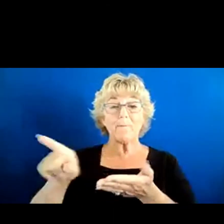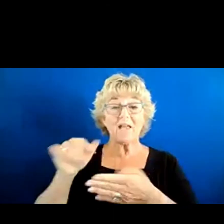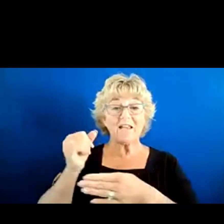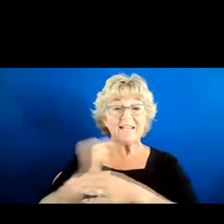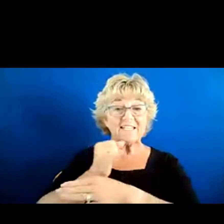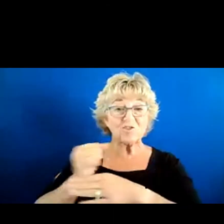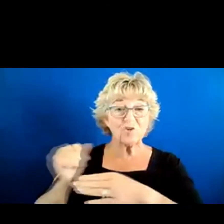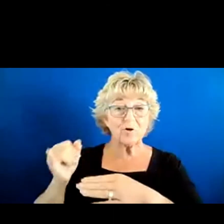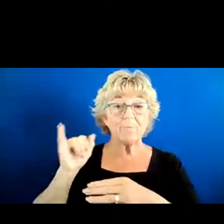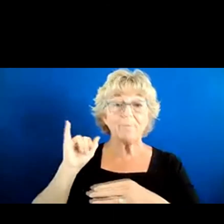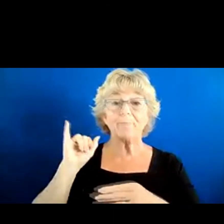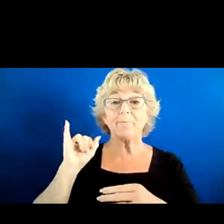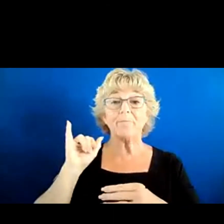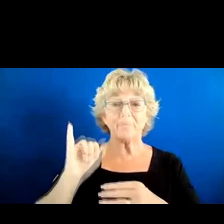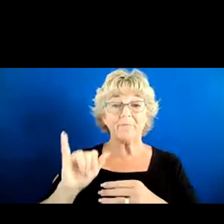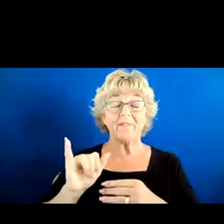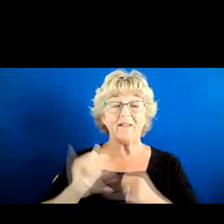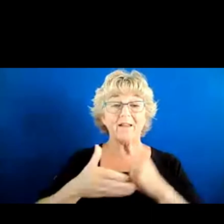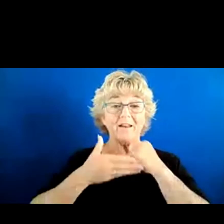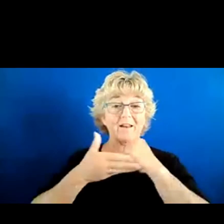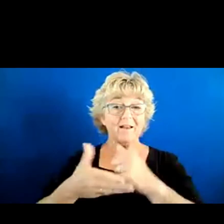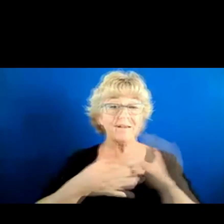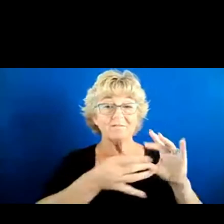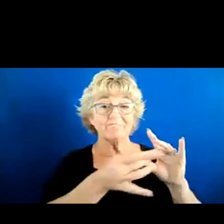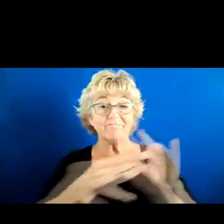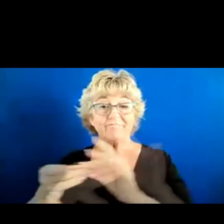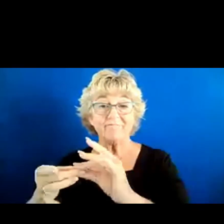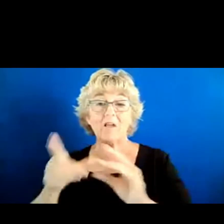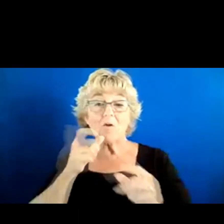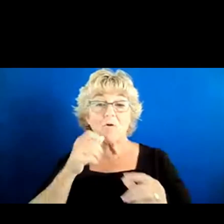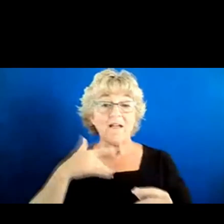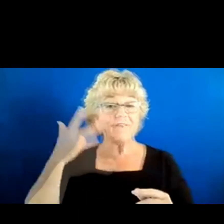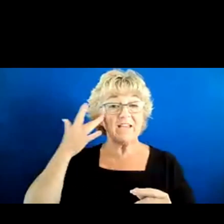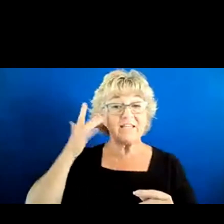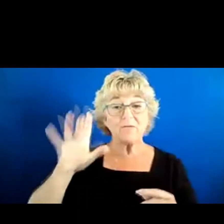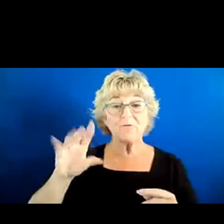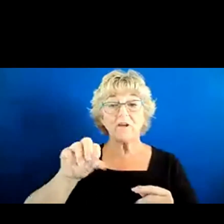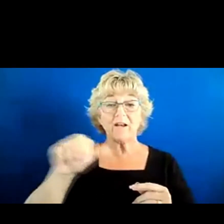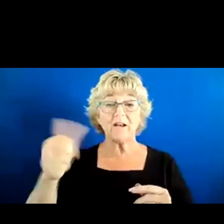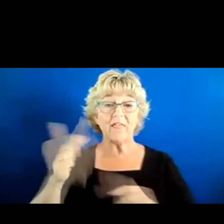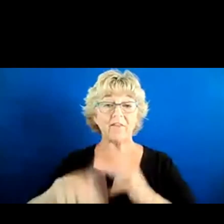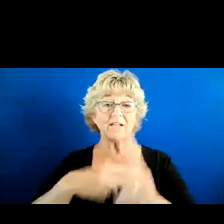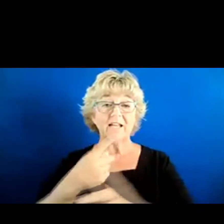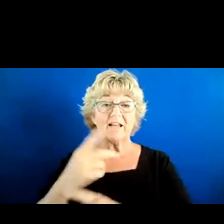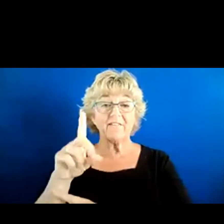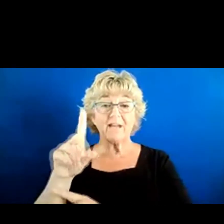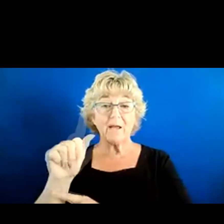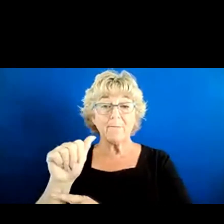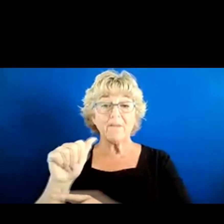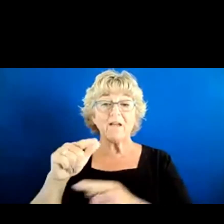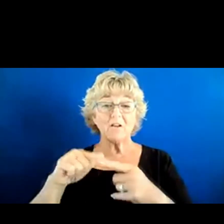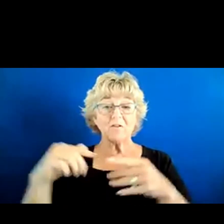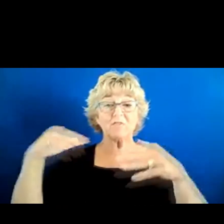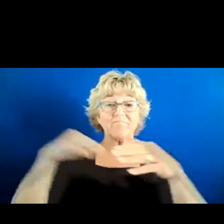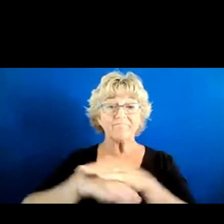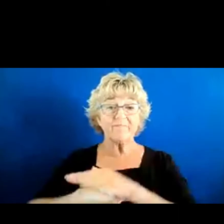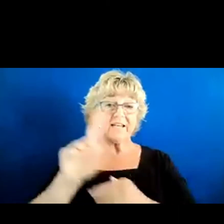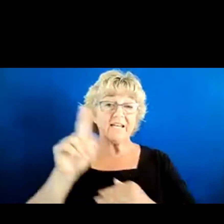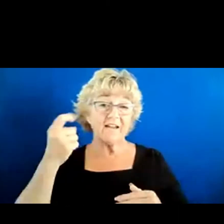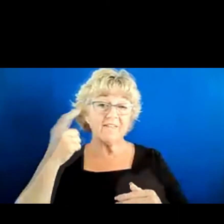that help create a pipeline for folks with intellectual and other types of disabilities to come into government service.